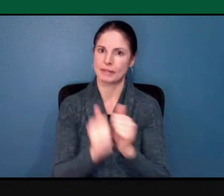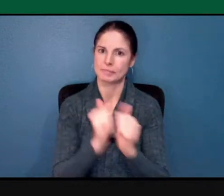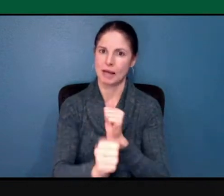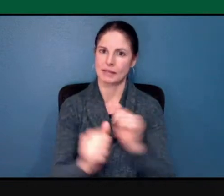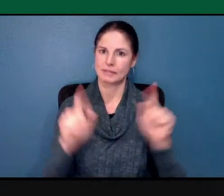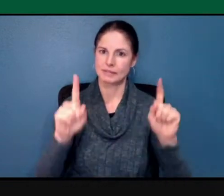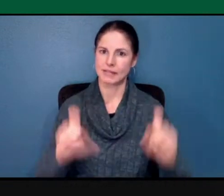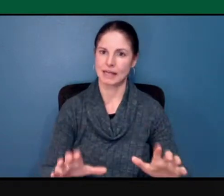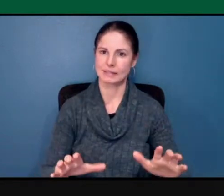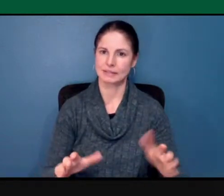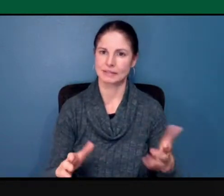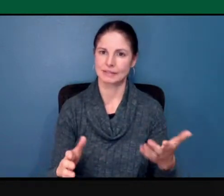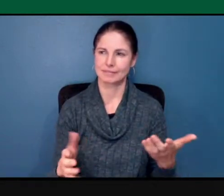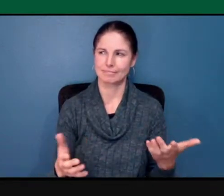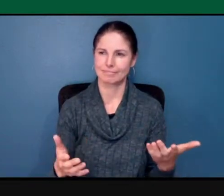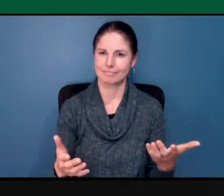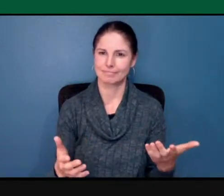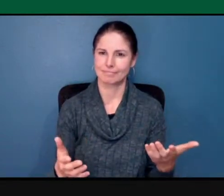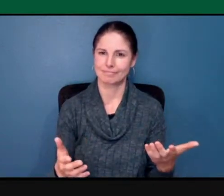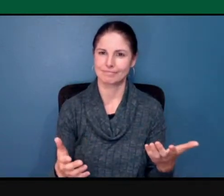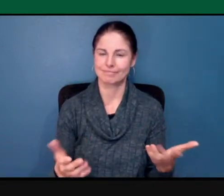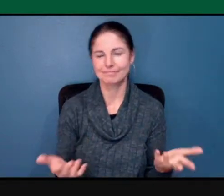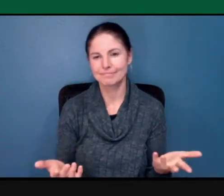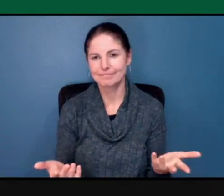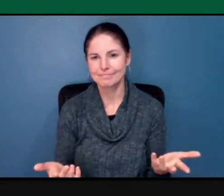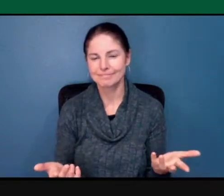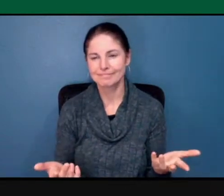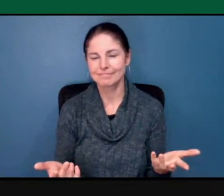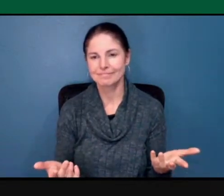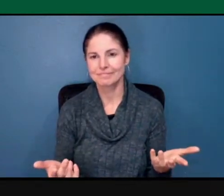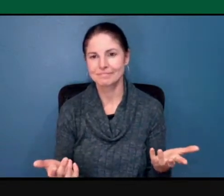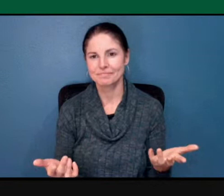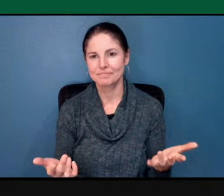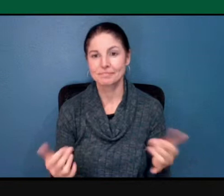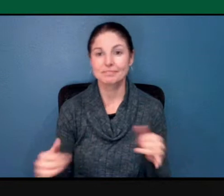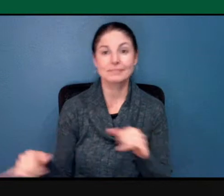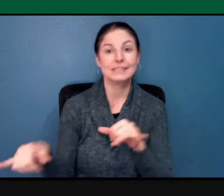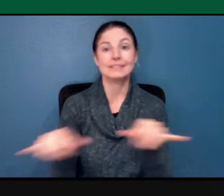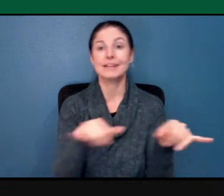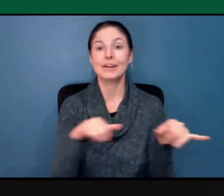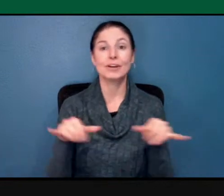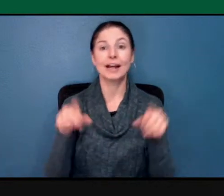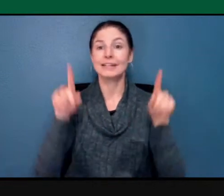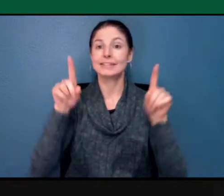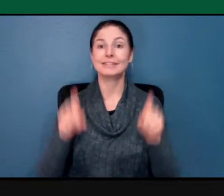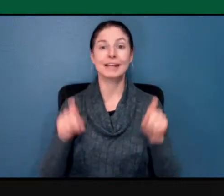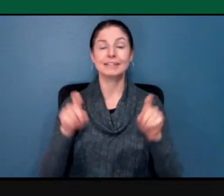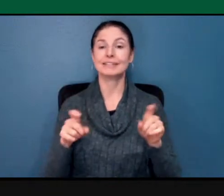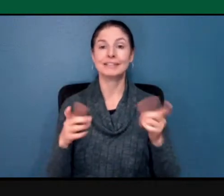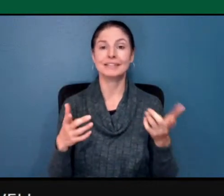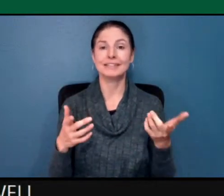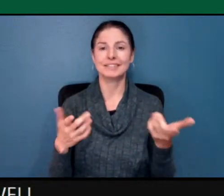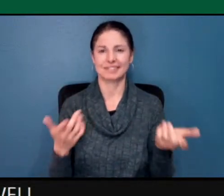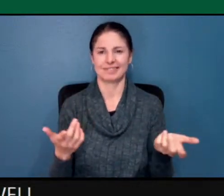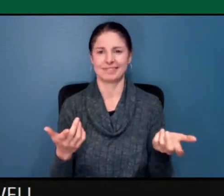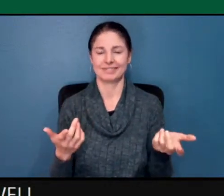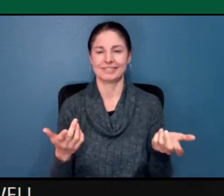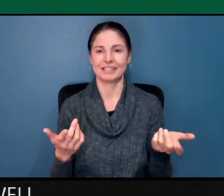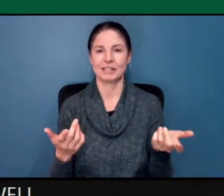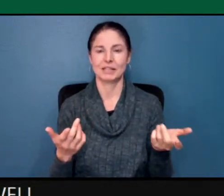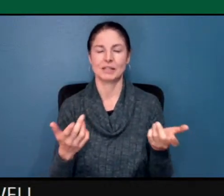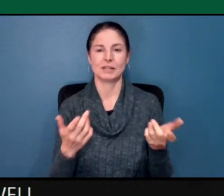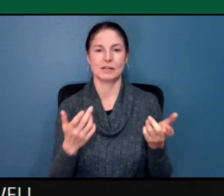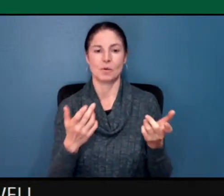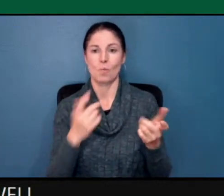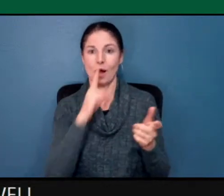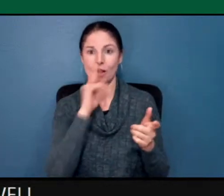standardized testing is how well did you capture what, you know, what we teach, right? And for the